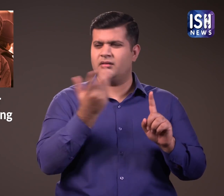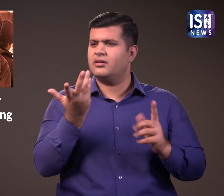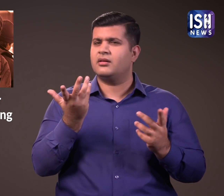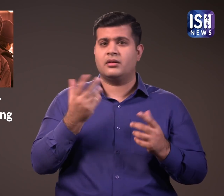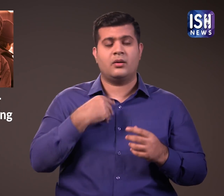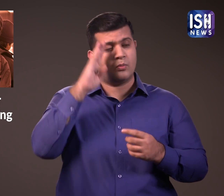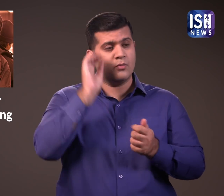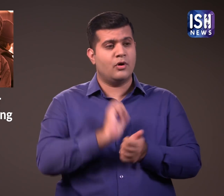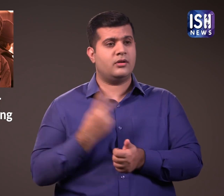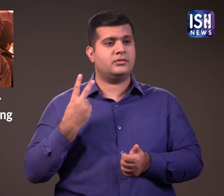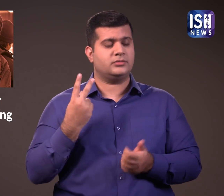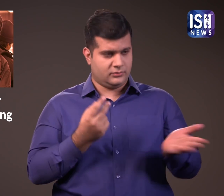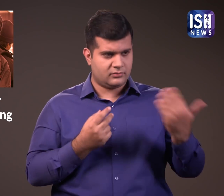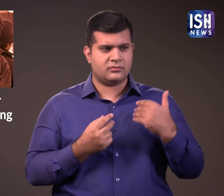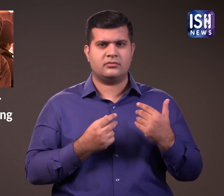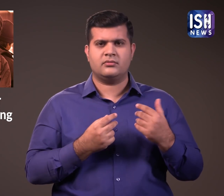to check Vankhade's movements.